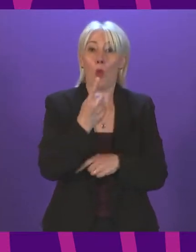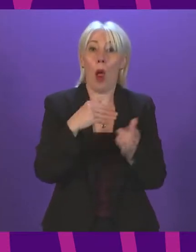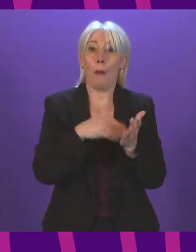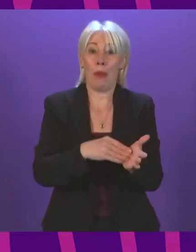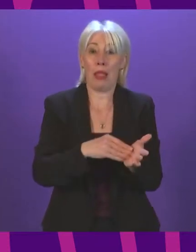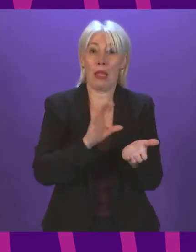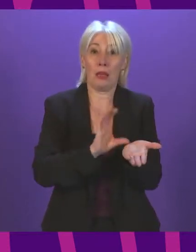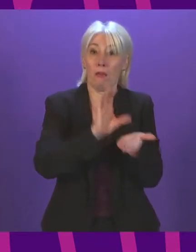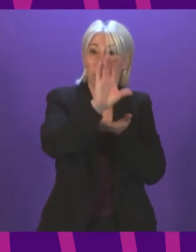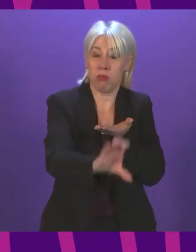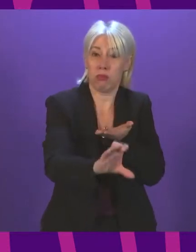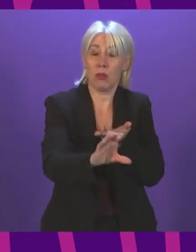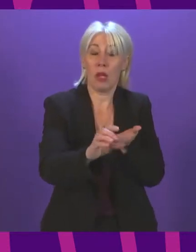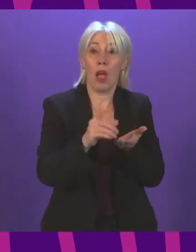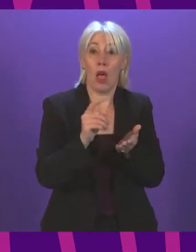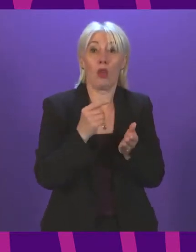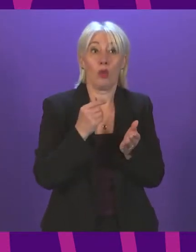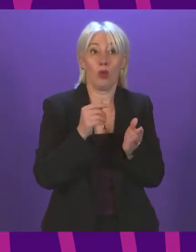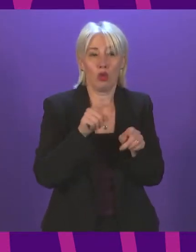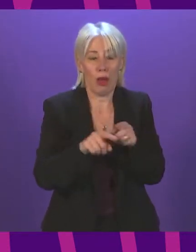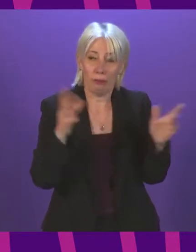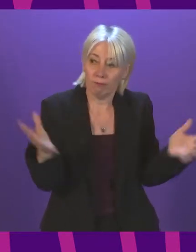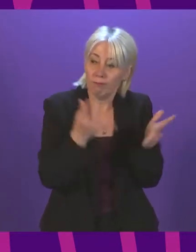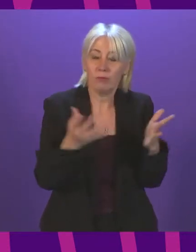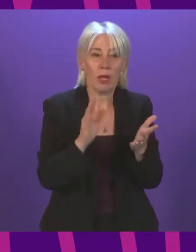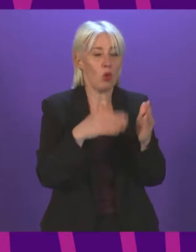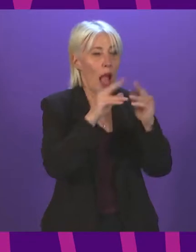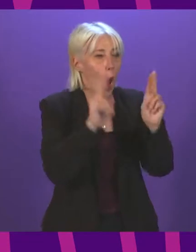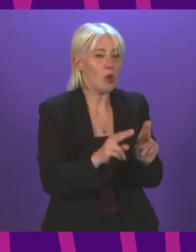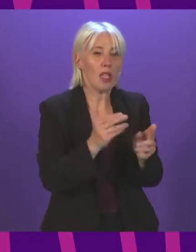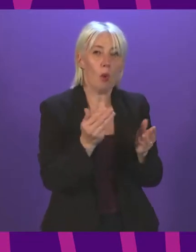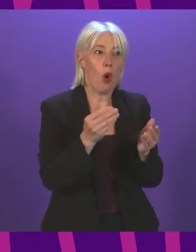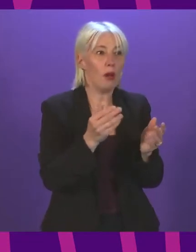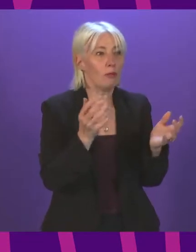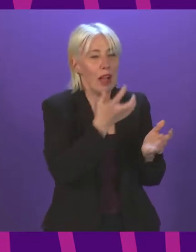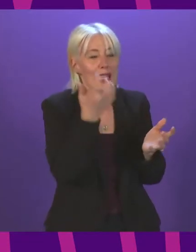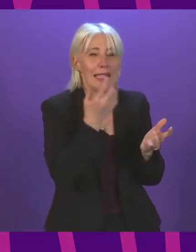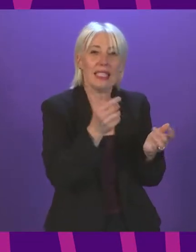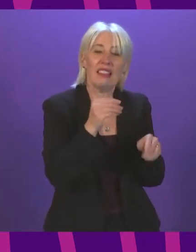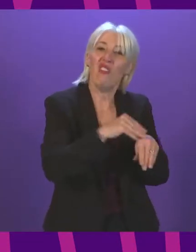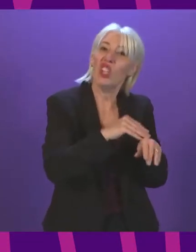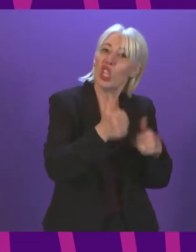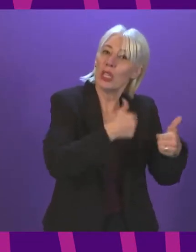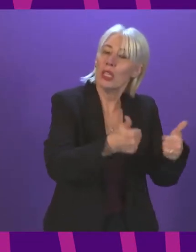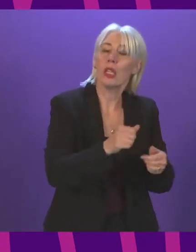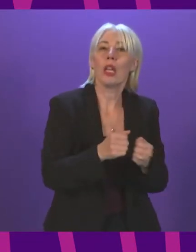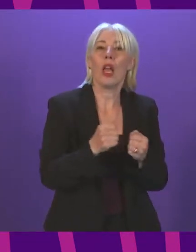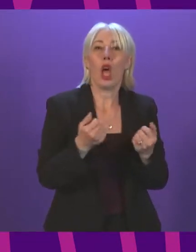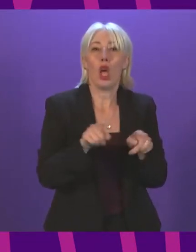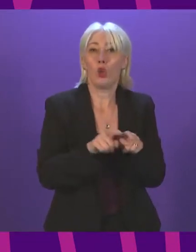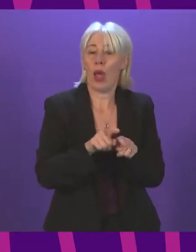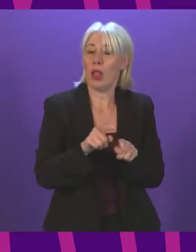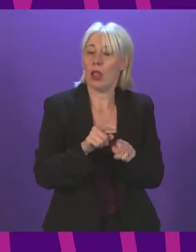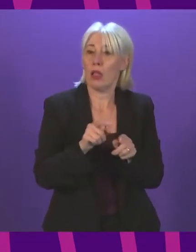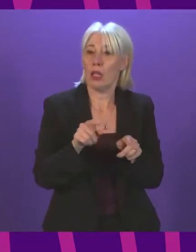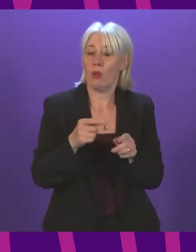2009 to tackle fuel poverty and improve energy efficiency and that will include £114 million that has been